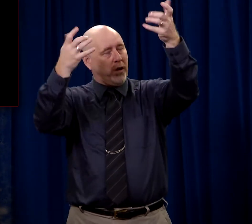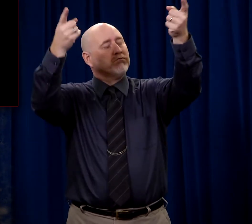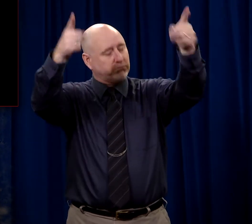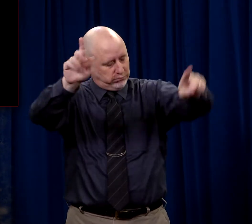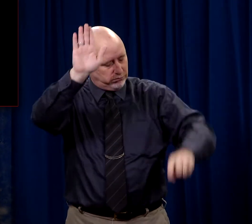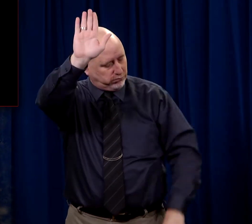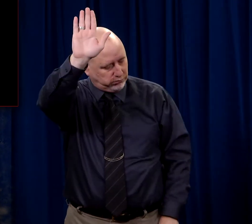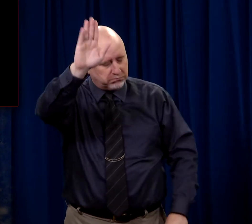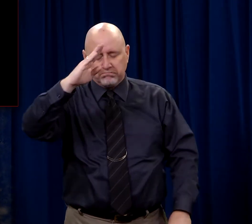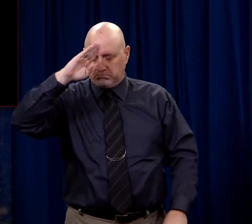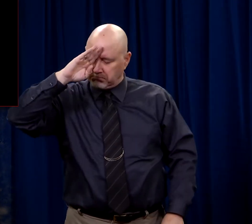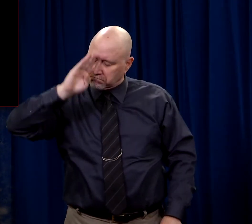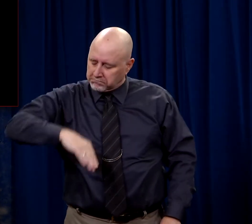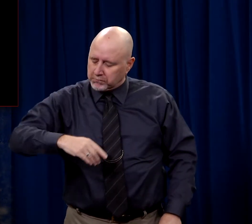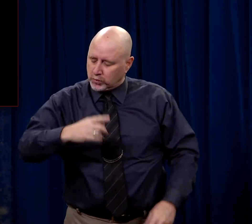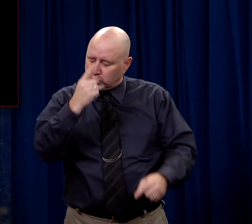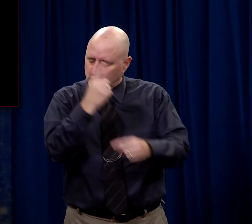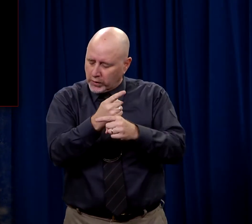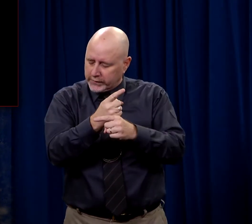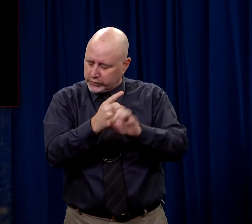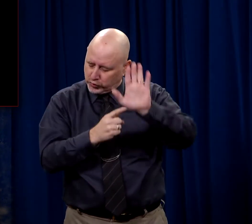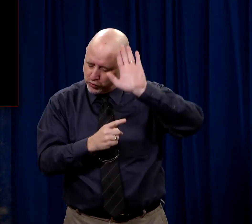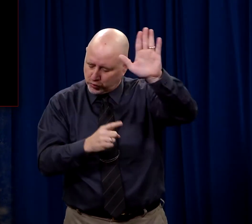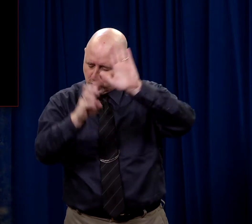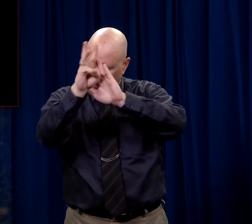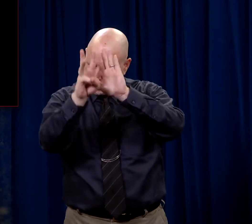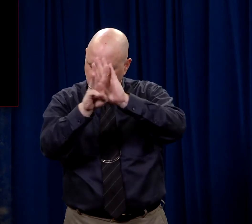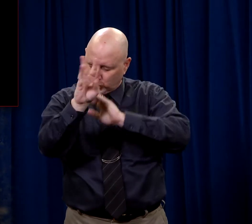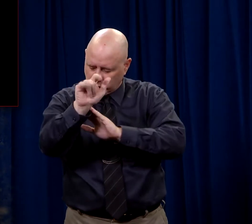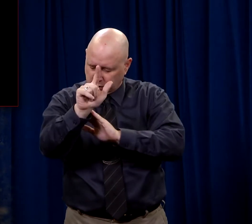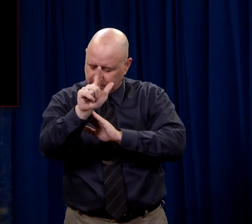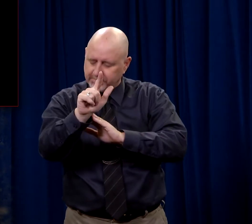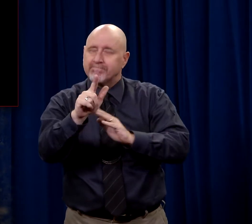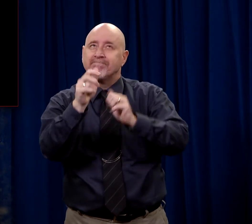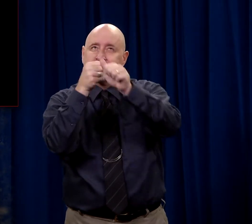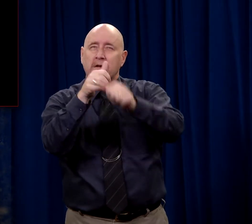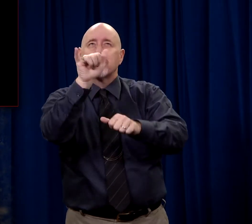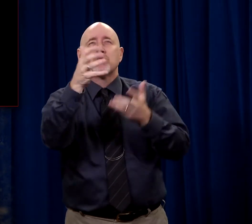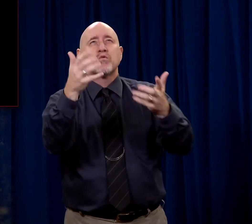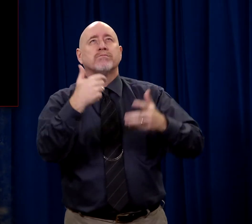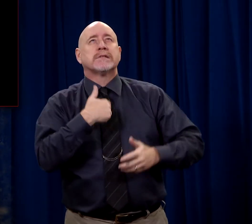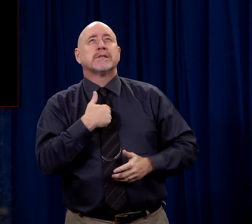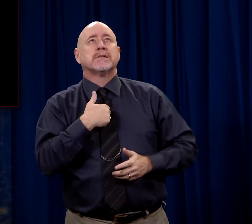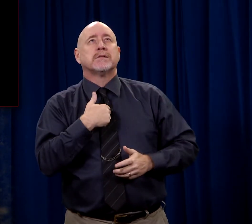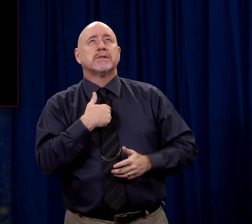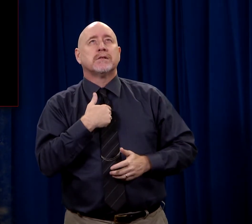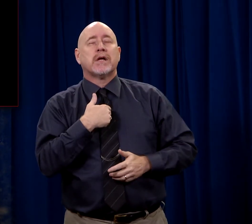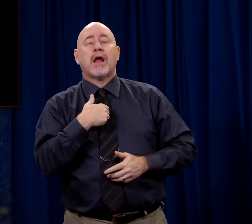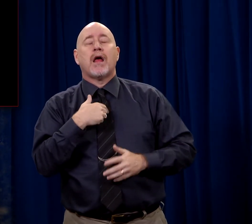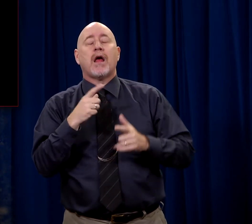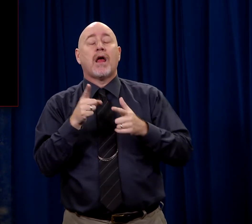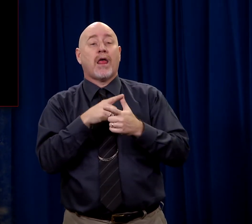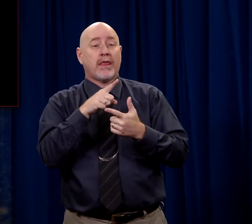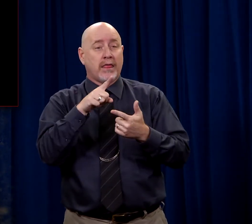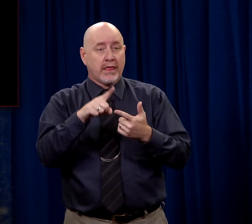Thine be done. I know what is right is Your will and that's what I want to do. And then you look